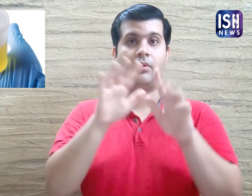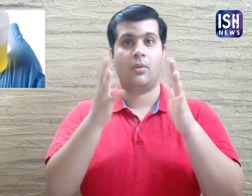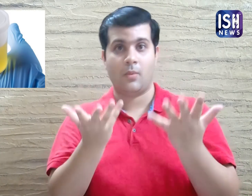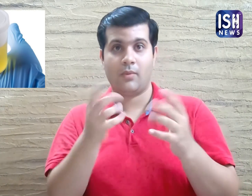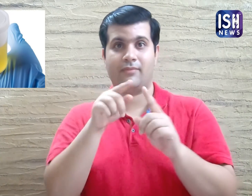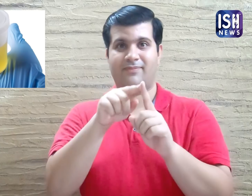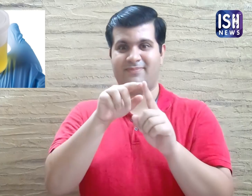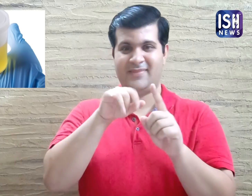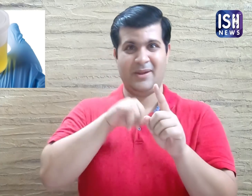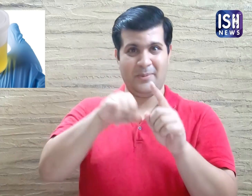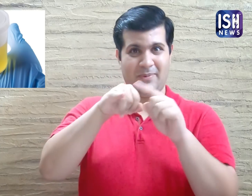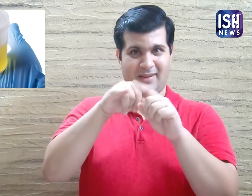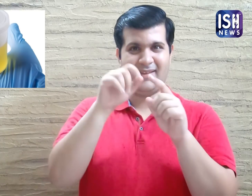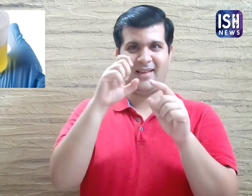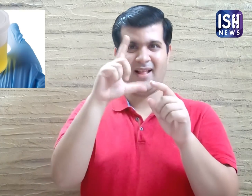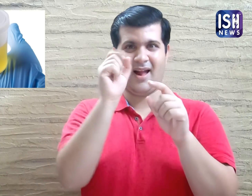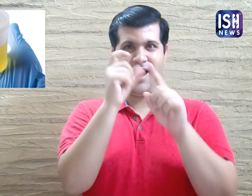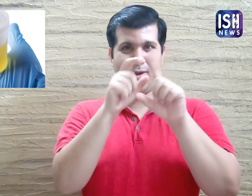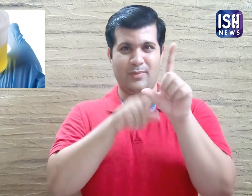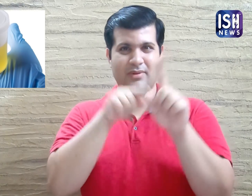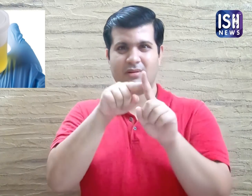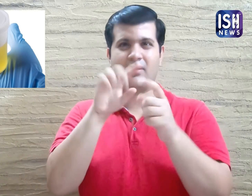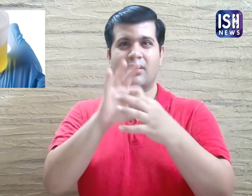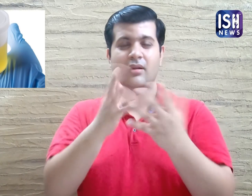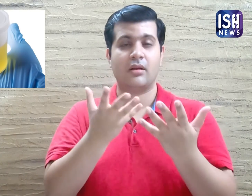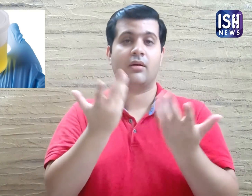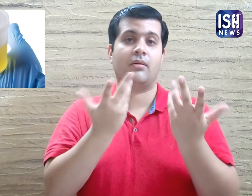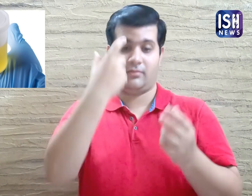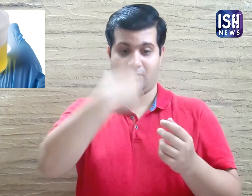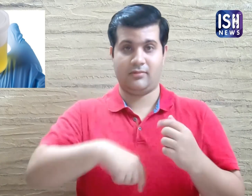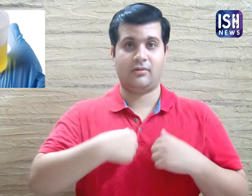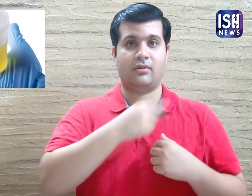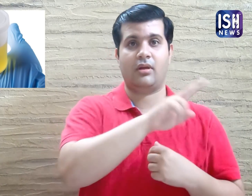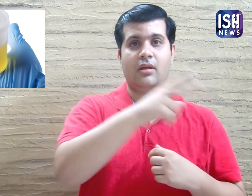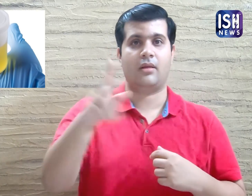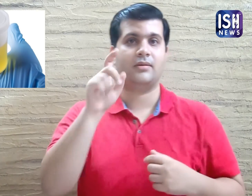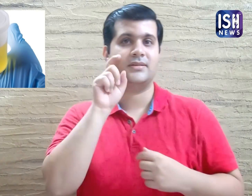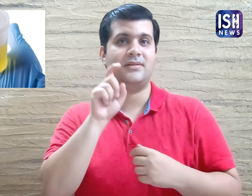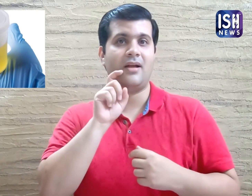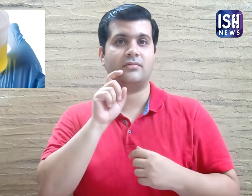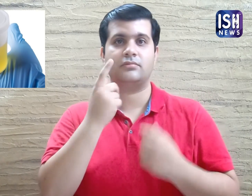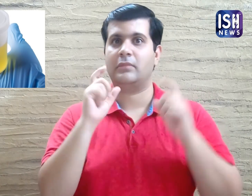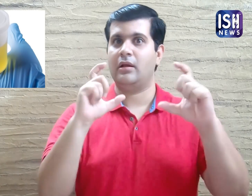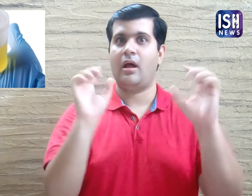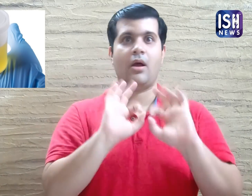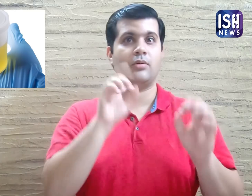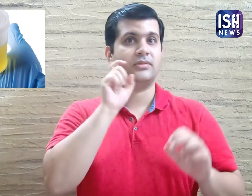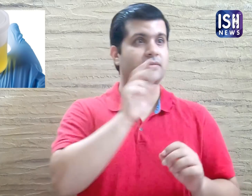21. It can also be caused due to disease caused by having unprotected sex with multiple partners.